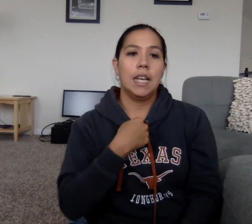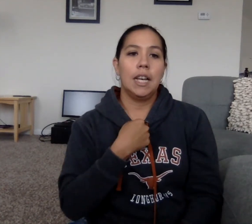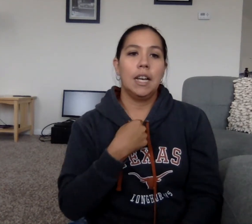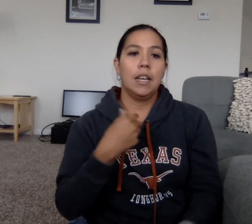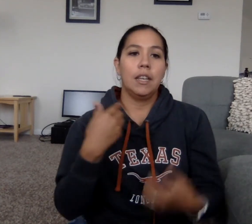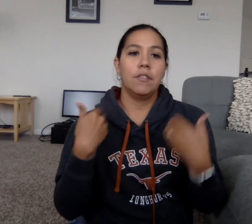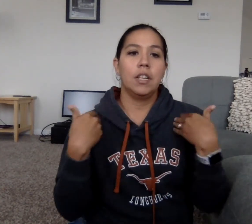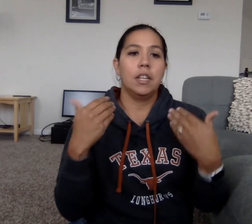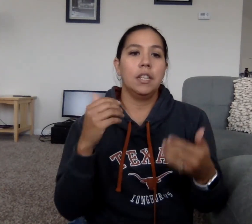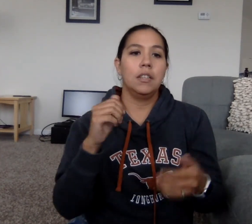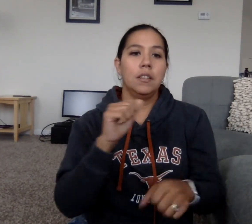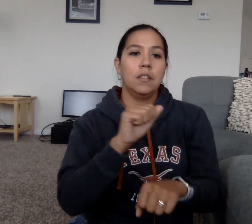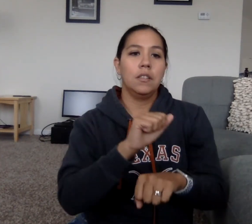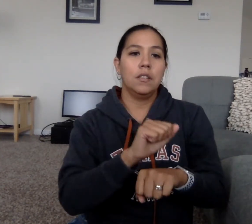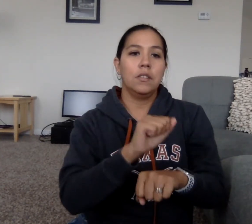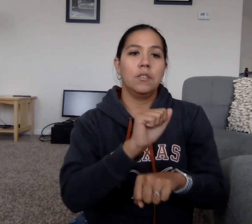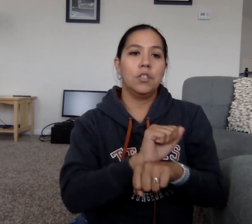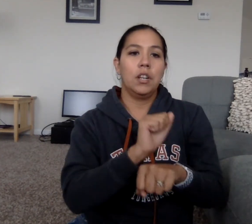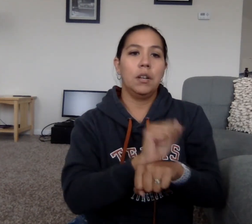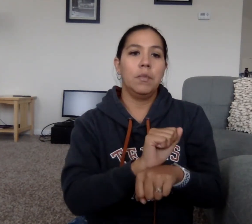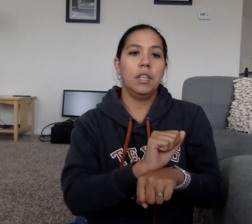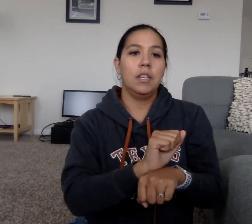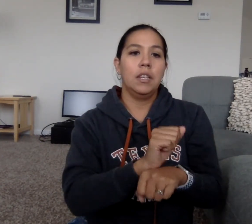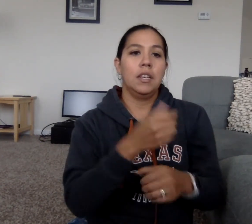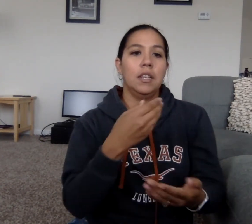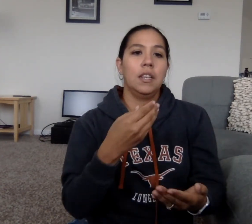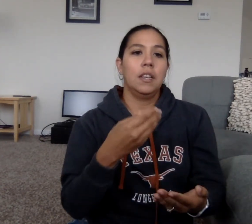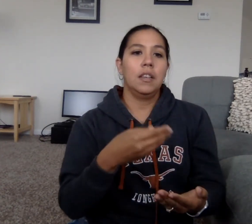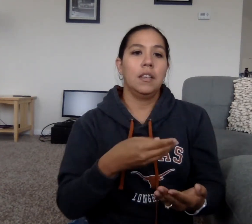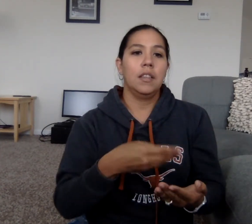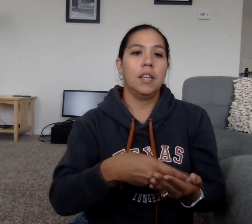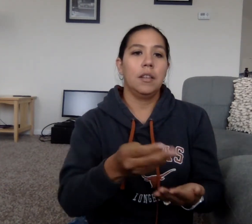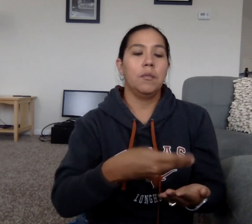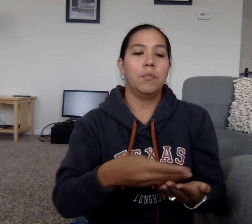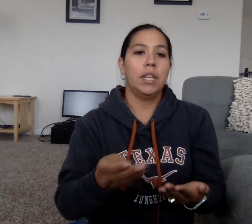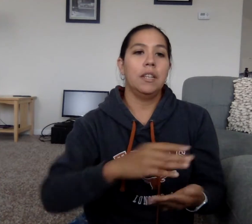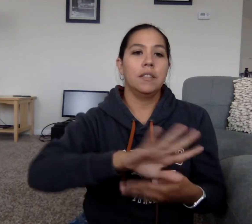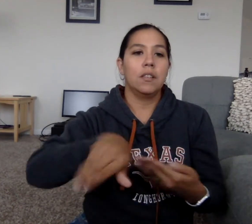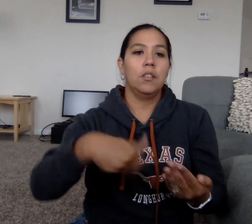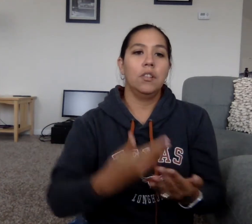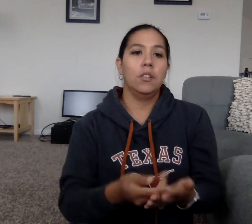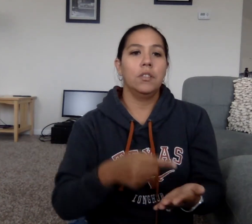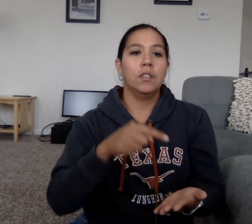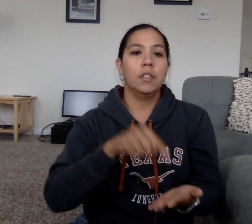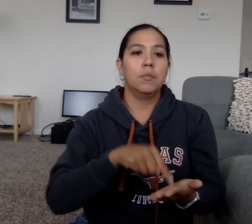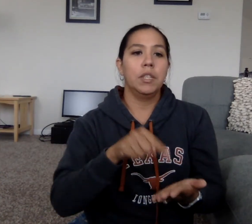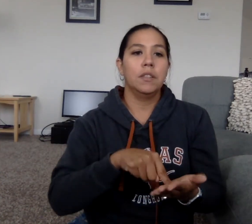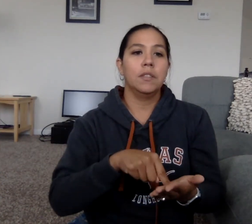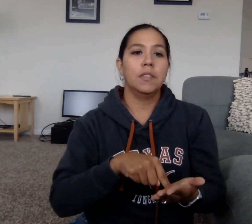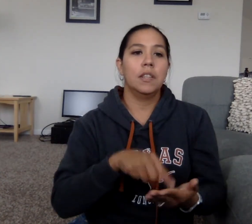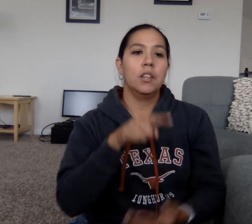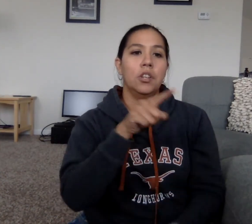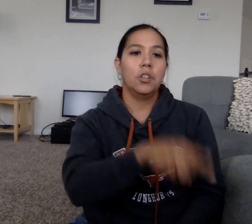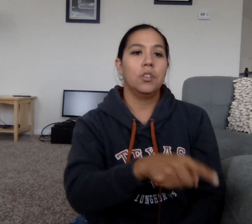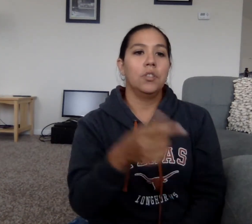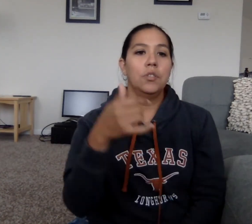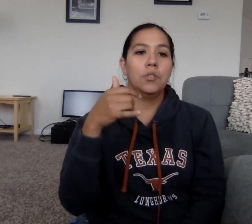I've got a job that pays all the bills. you